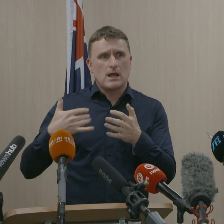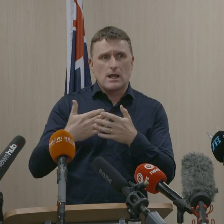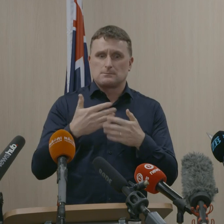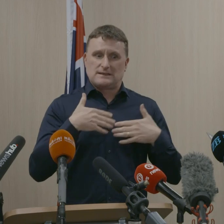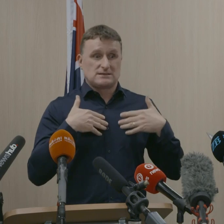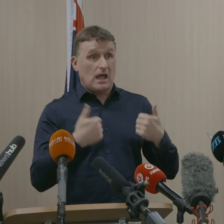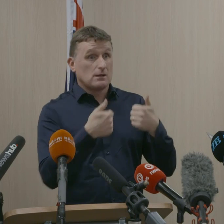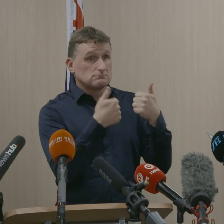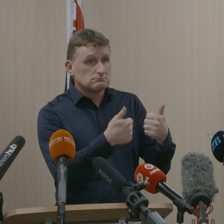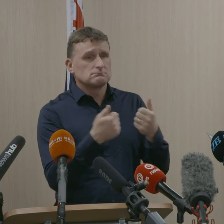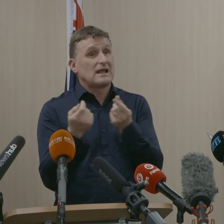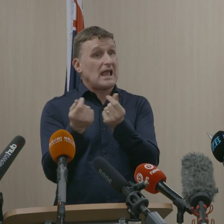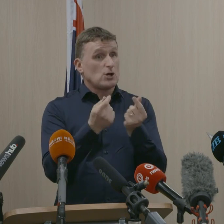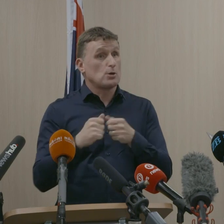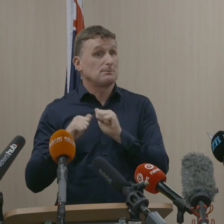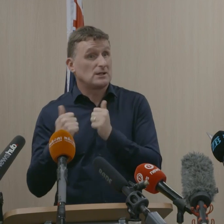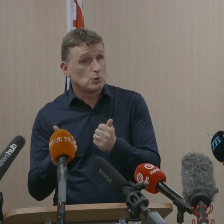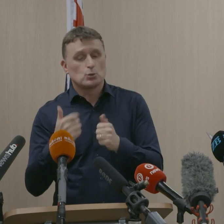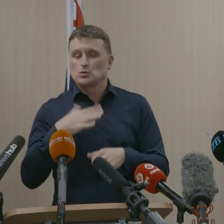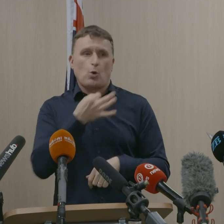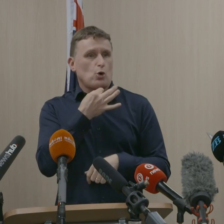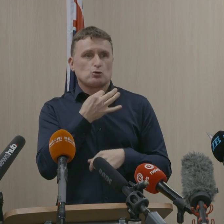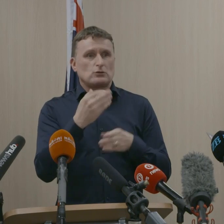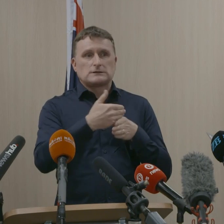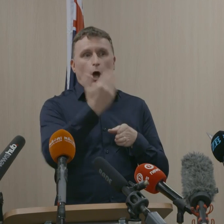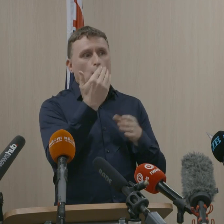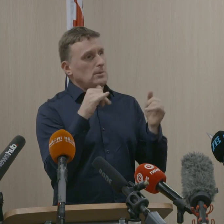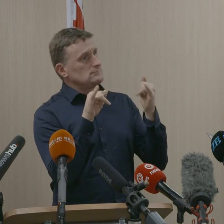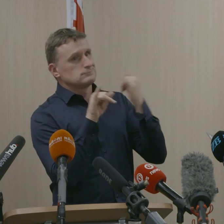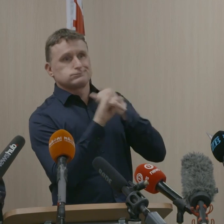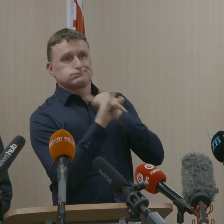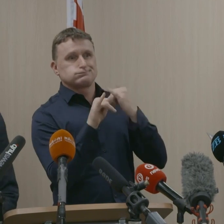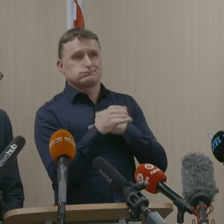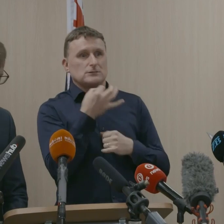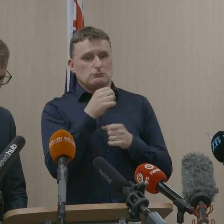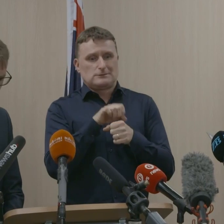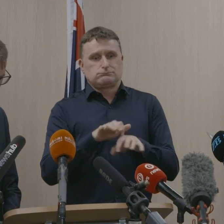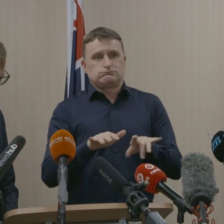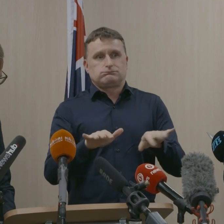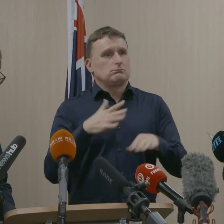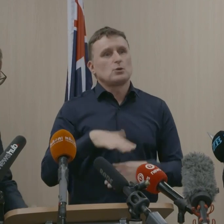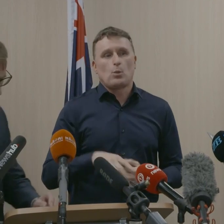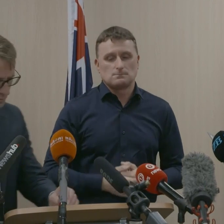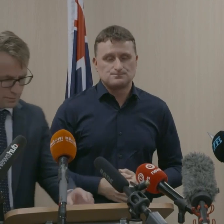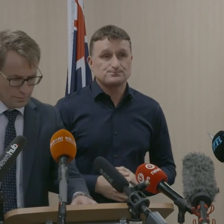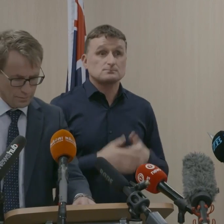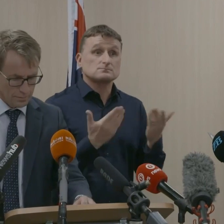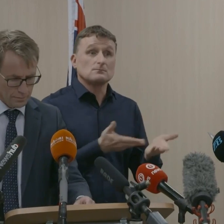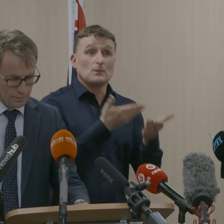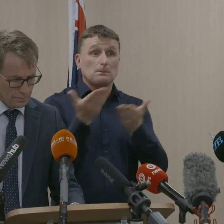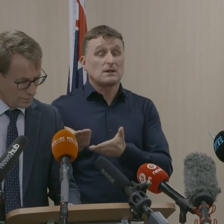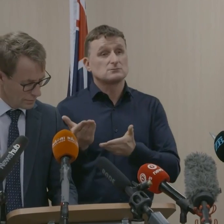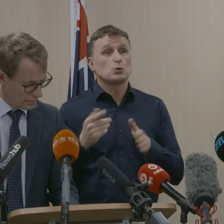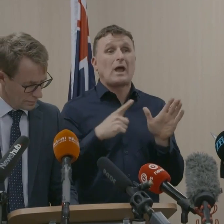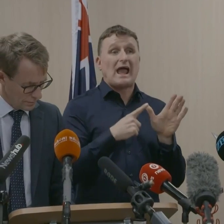and economically, and we will not risk that. I'd like to now hand over to Dr Ashley Bloomfield to explain more of the public